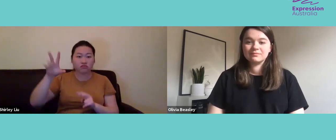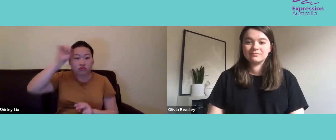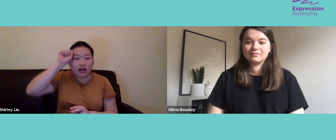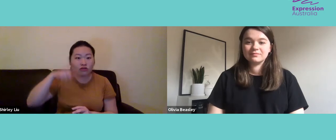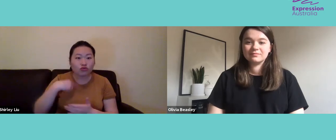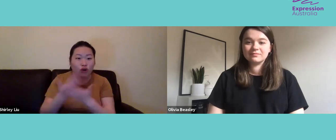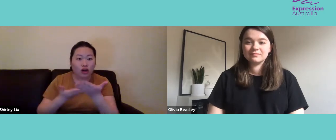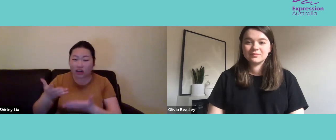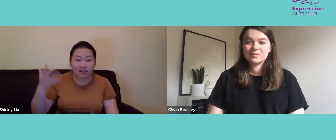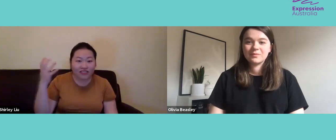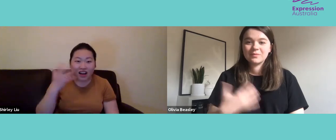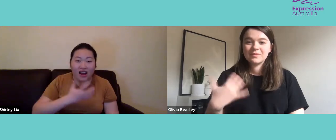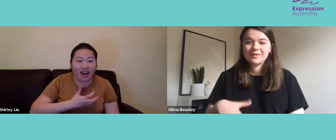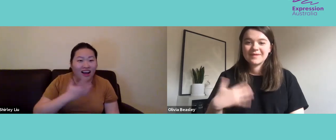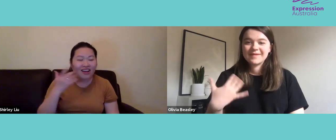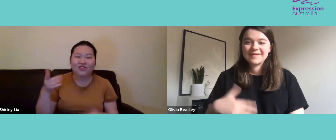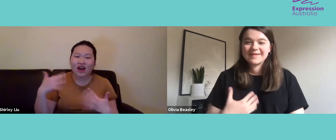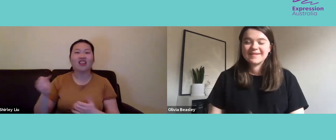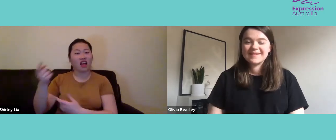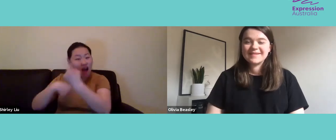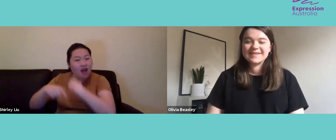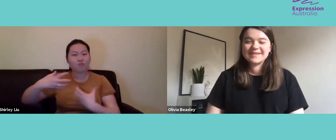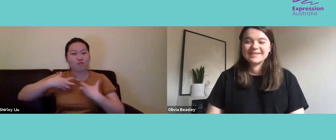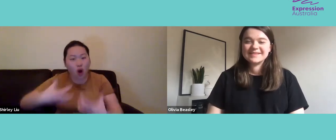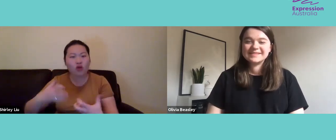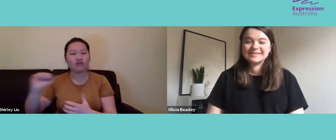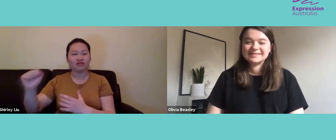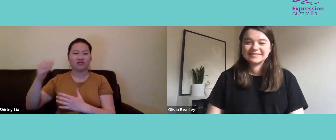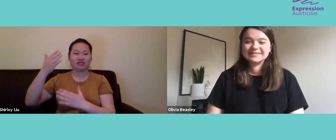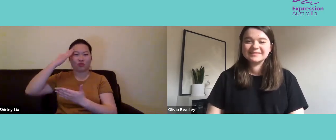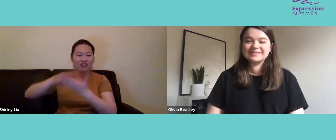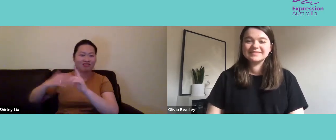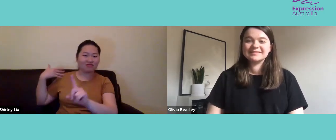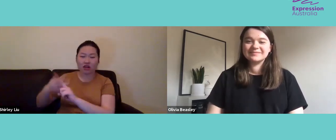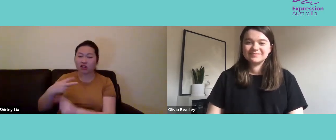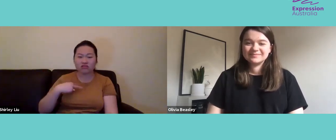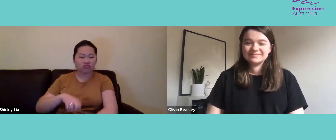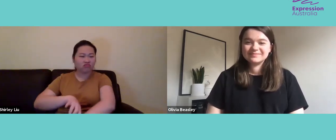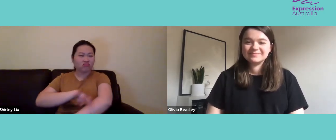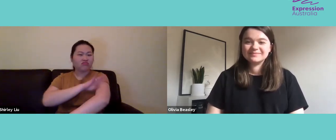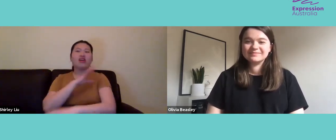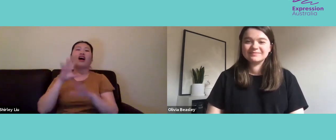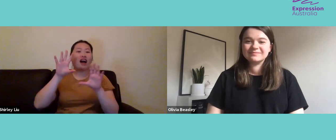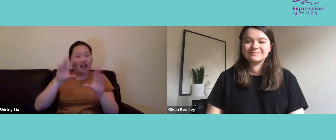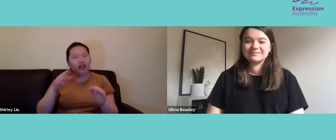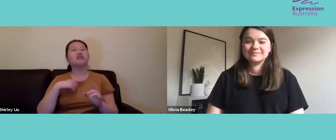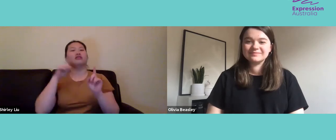that conversation that we had on the bus, and she told me a few of her experiences over those few years. And